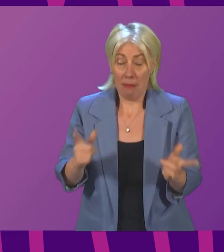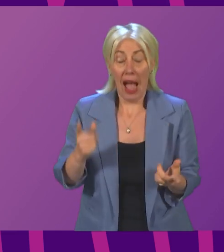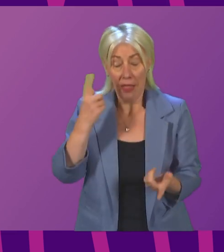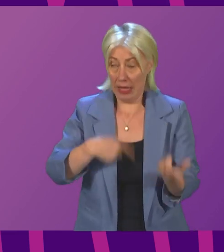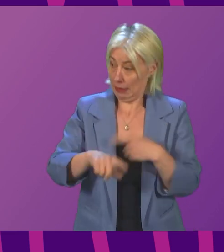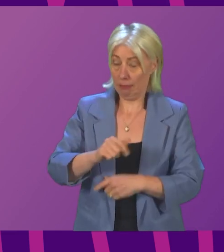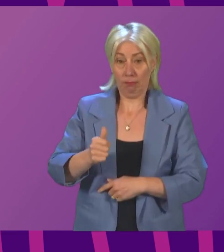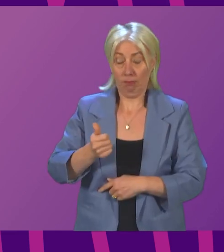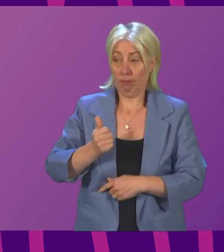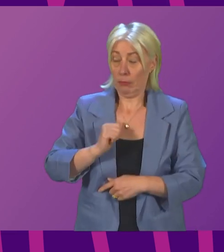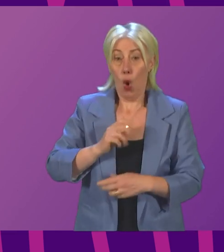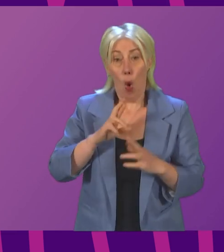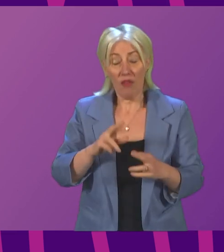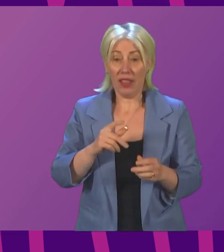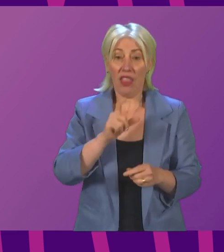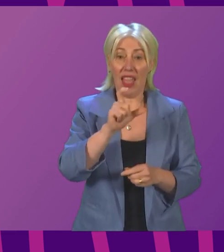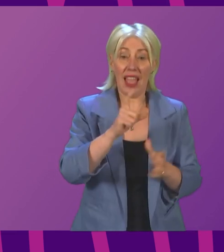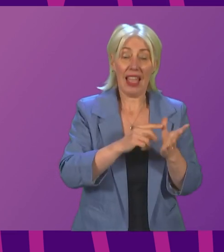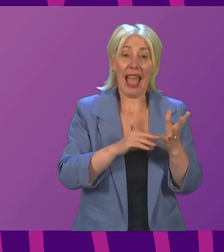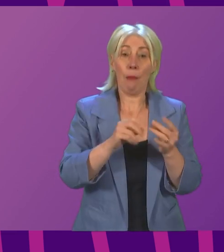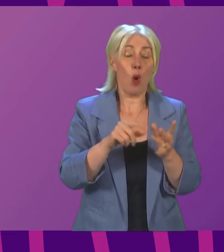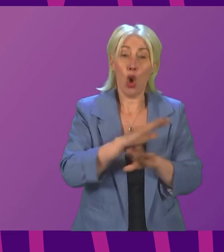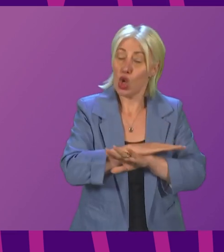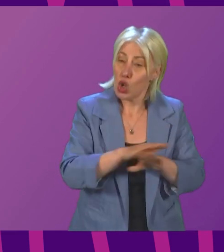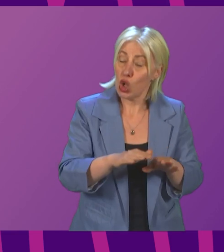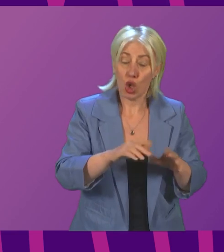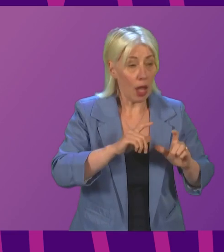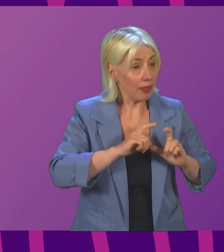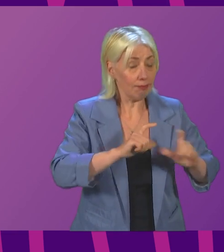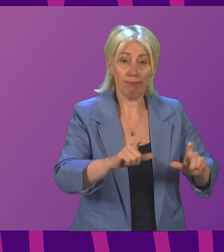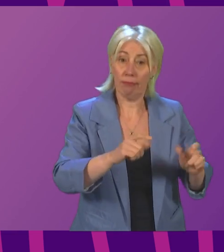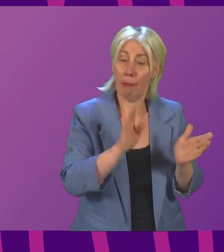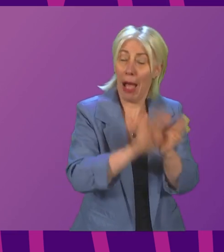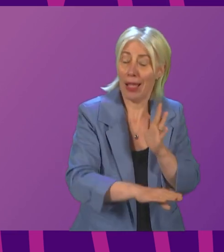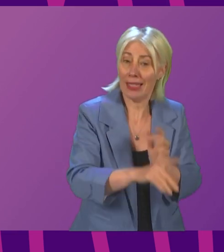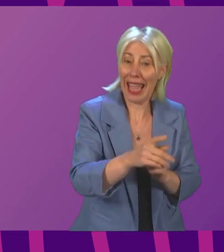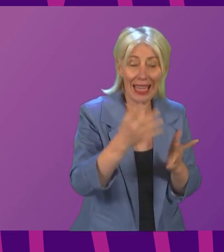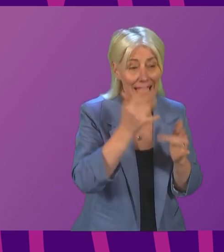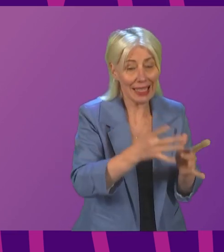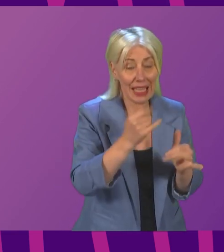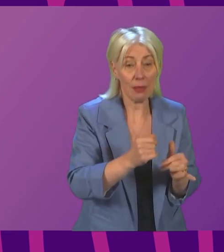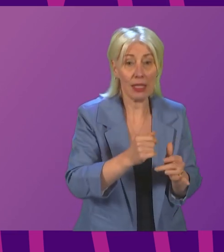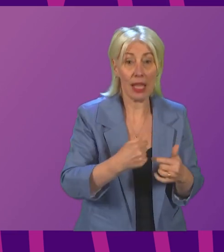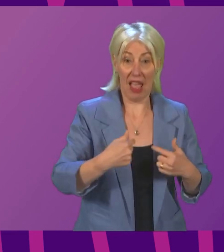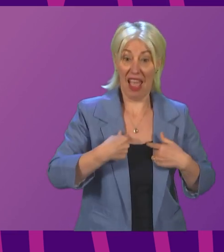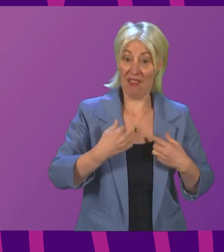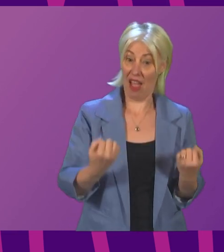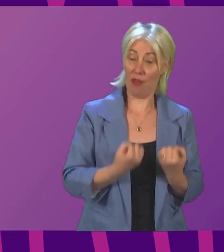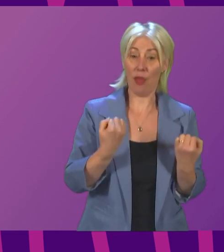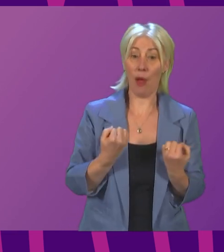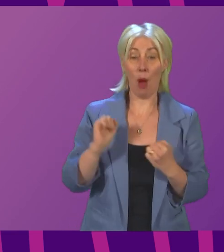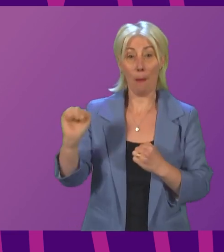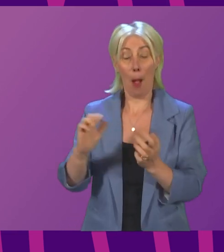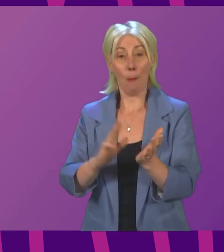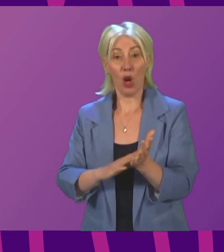would be that Campbell could not and should not pass any rigorous climate assessment. If I had the power and Monica Lennon might want to join me in calling for the